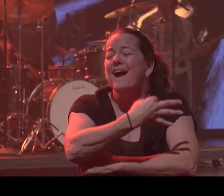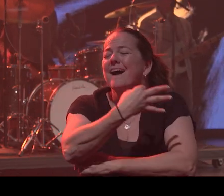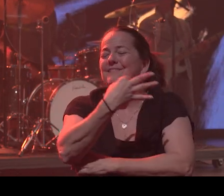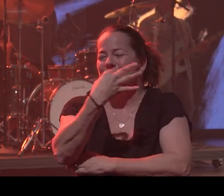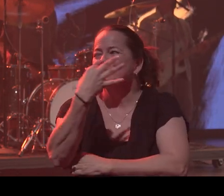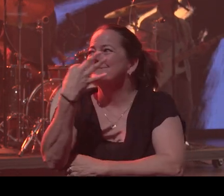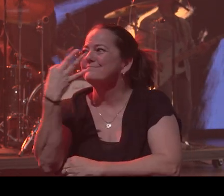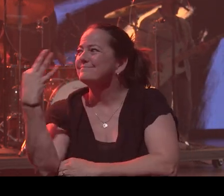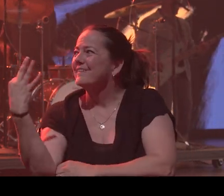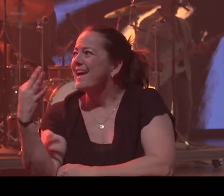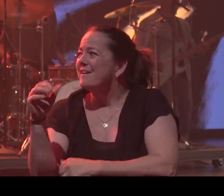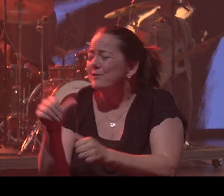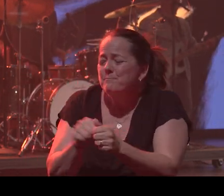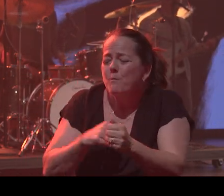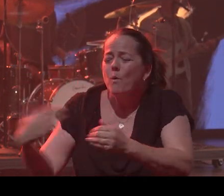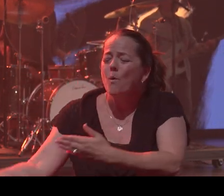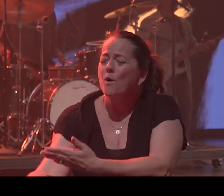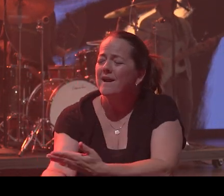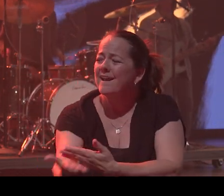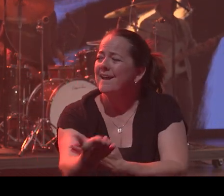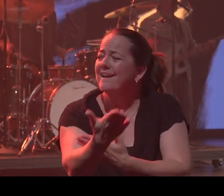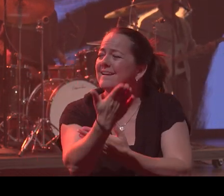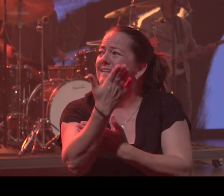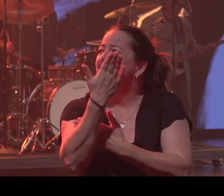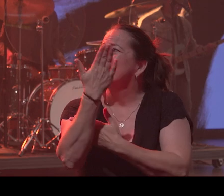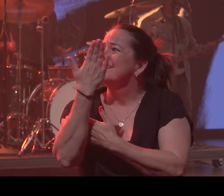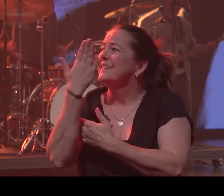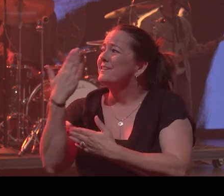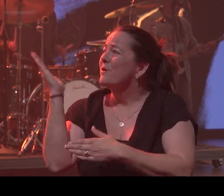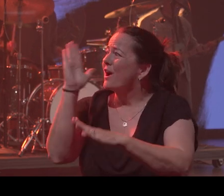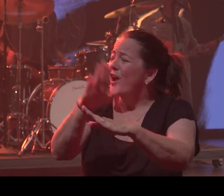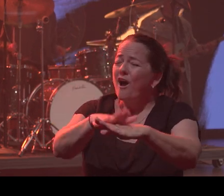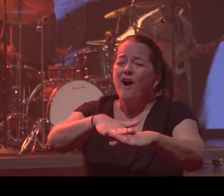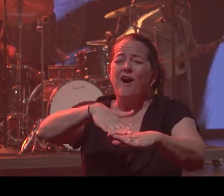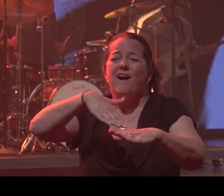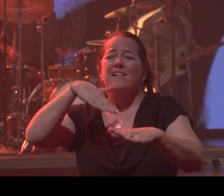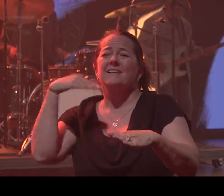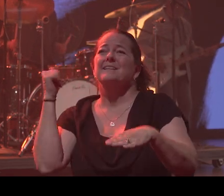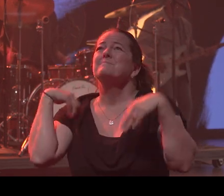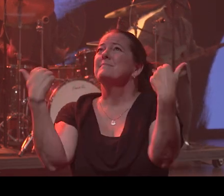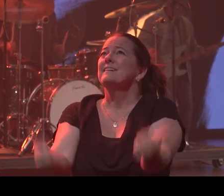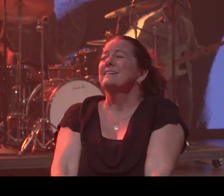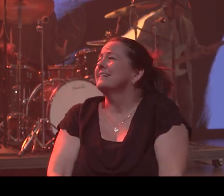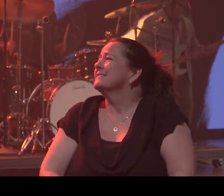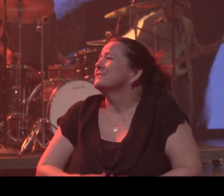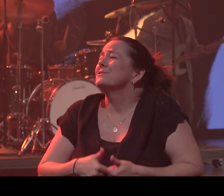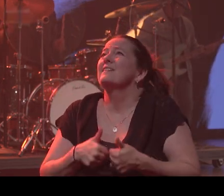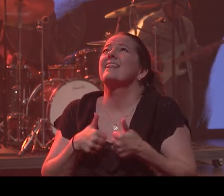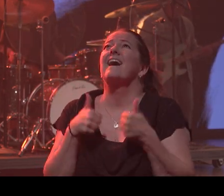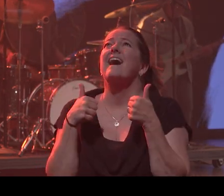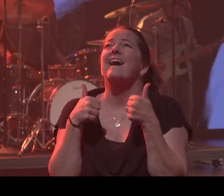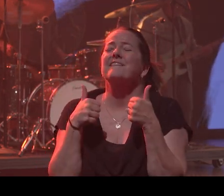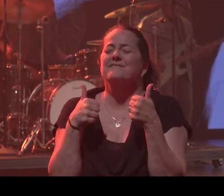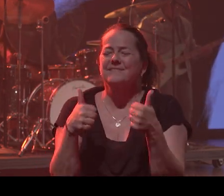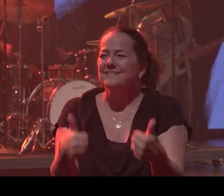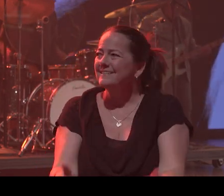every morning, you are calling me to light. Come